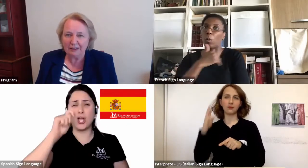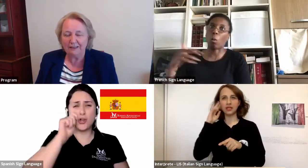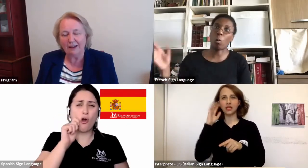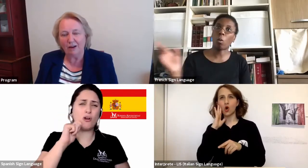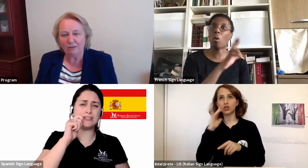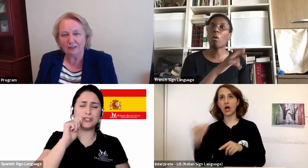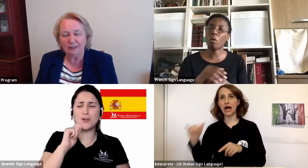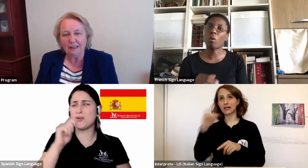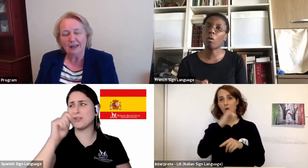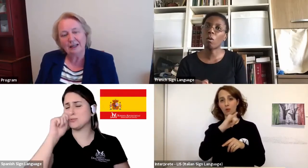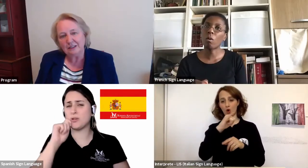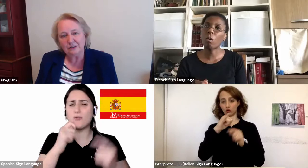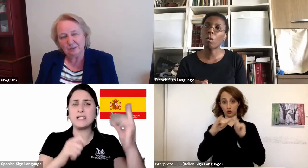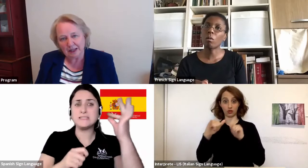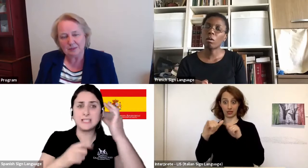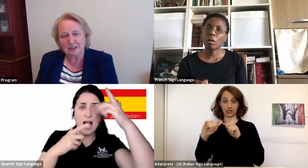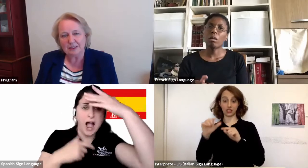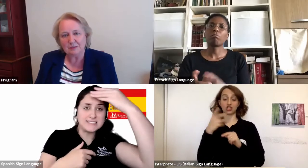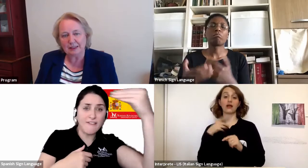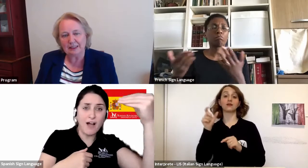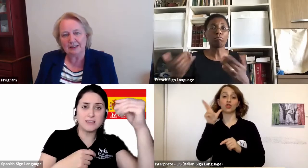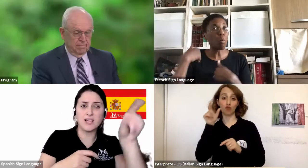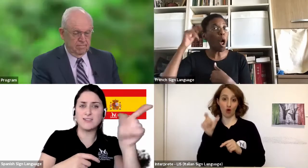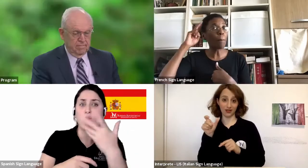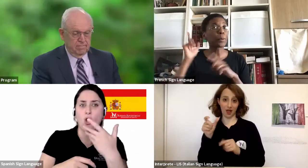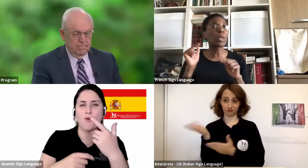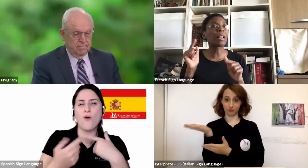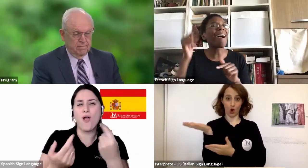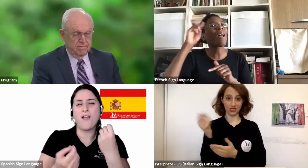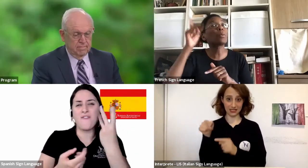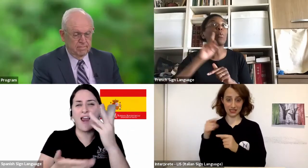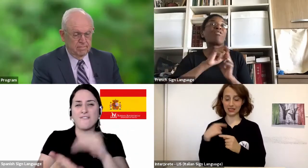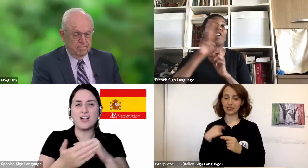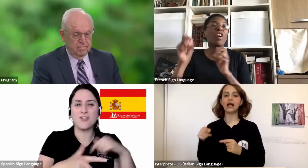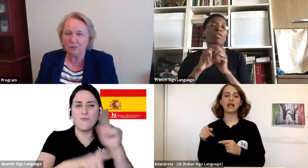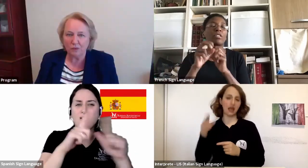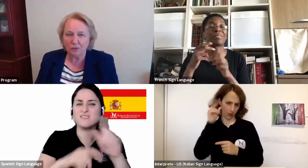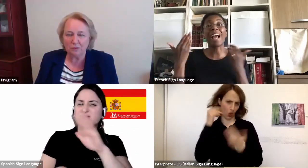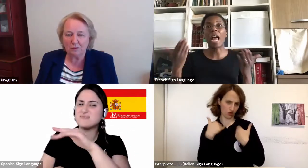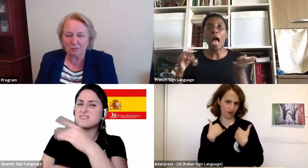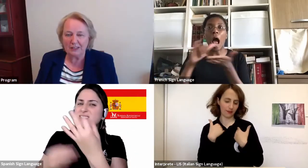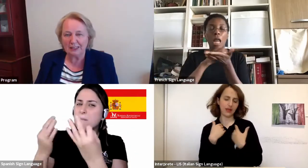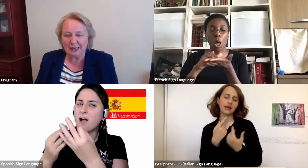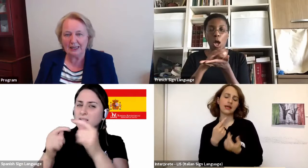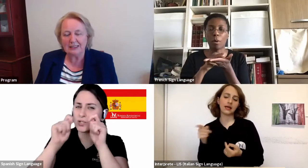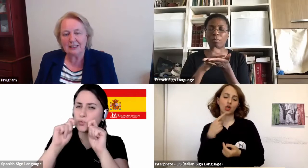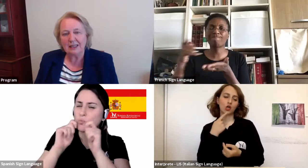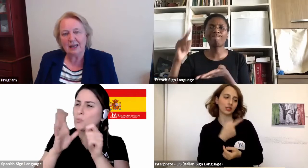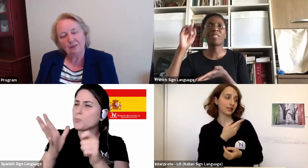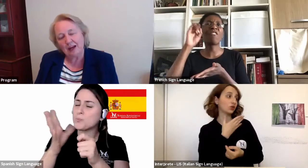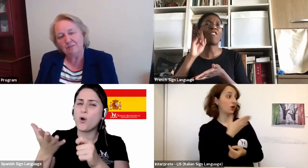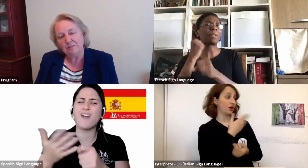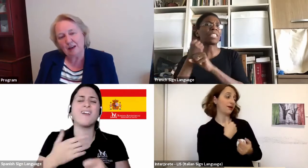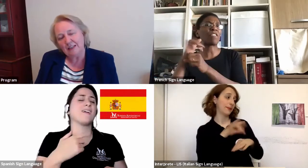because I've been in there often. And I told her my husband had just been killed and she stayed with me and she walked with me to the gate.